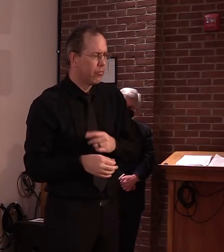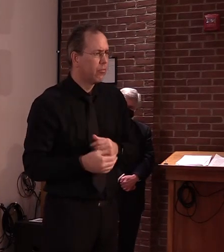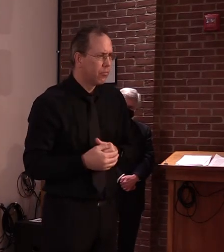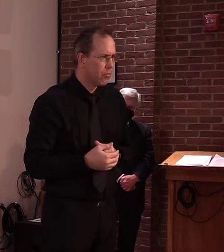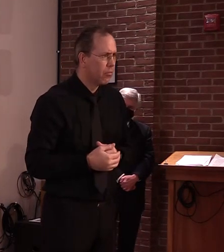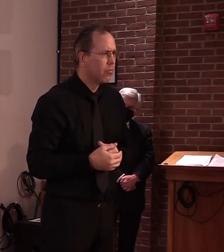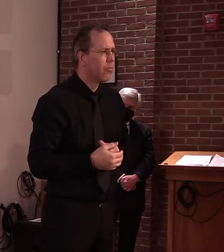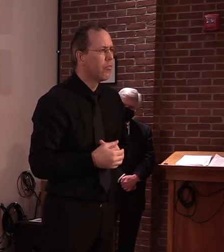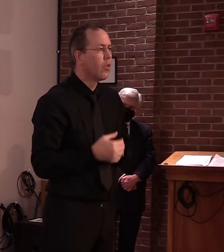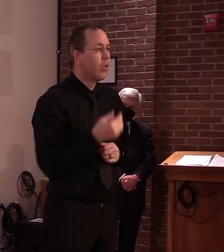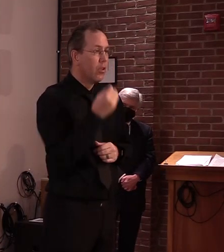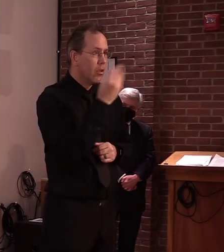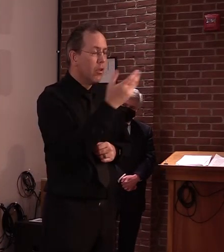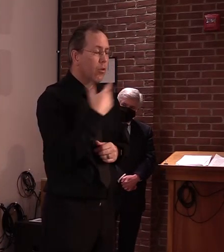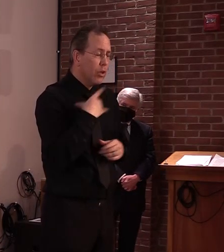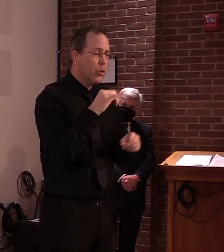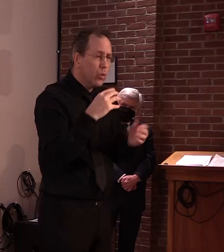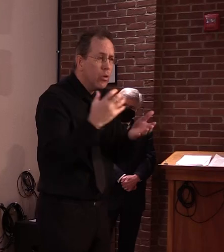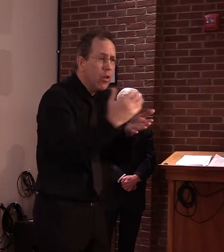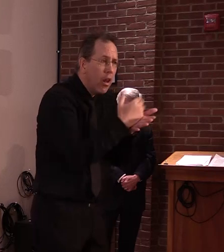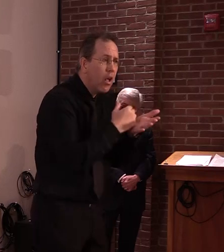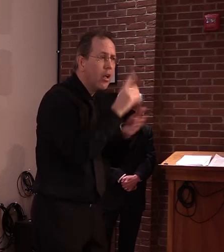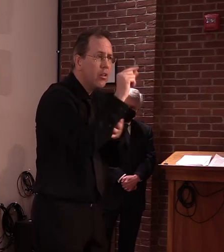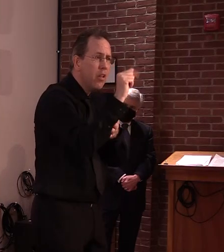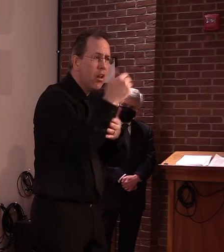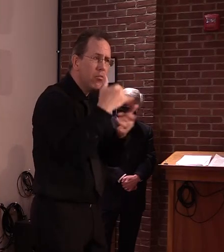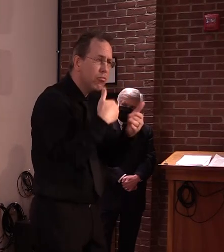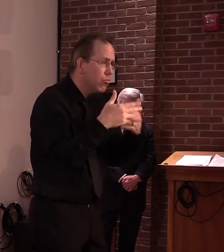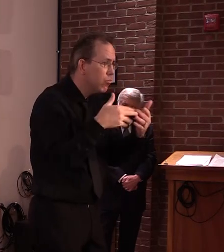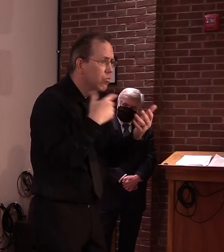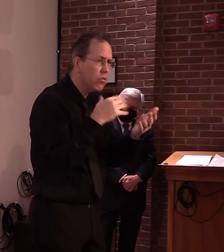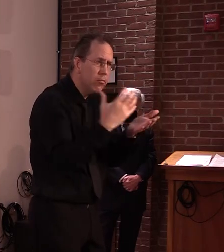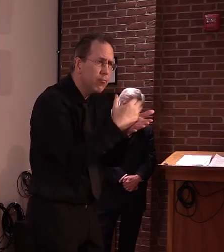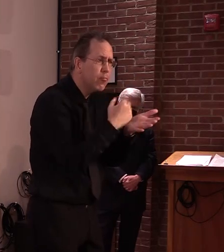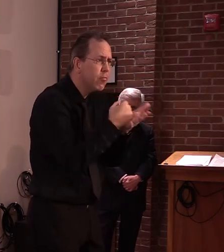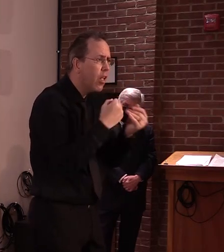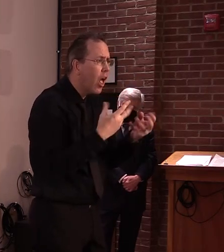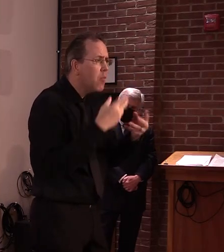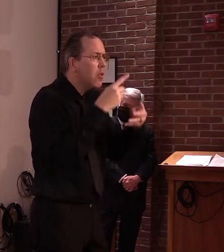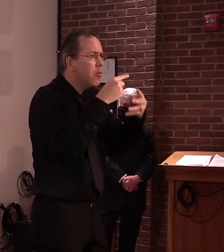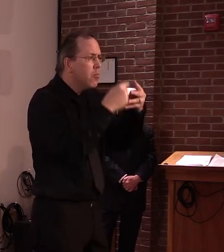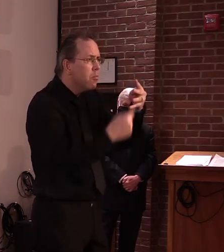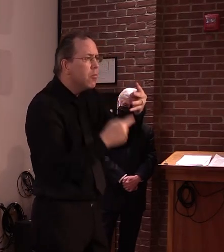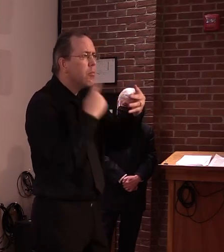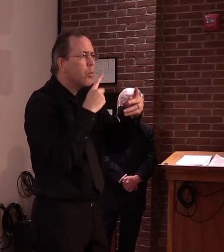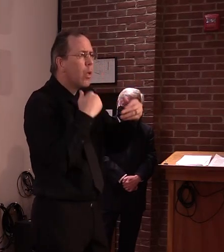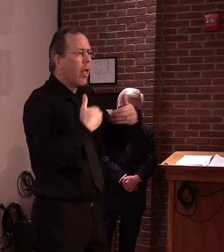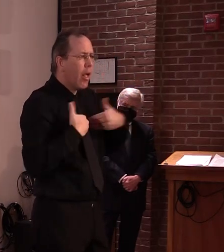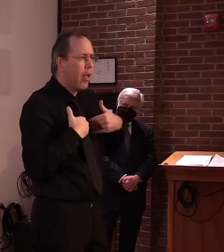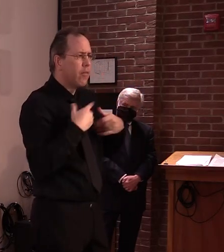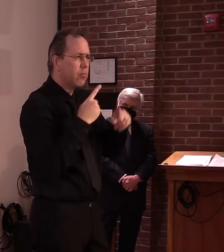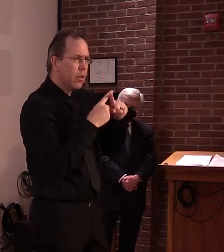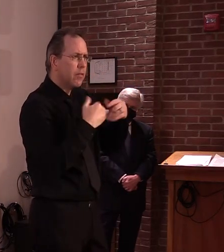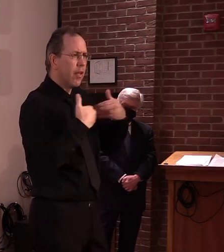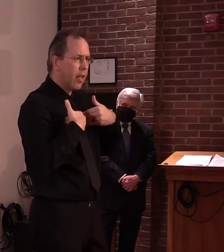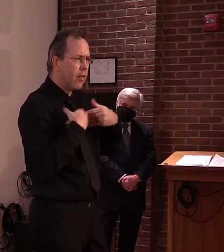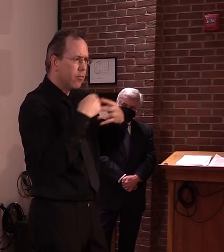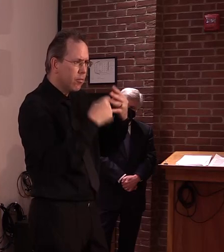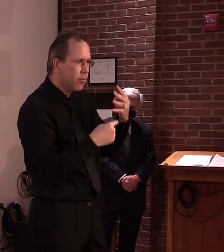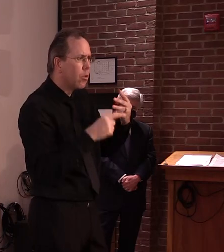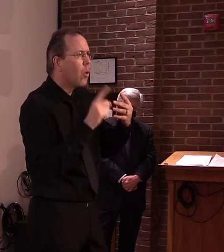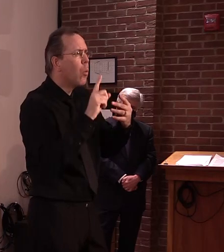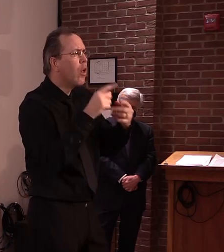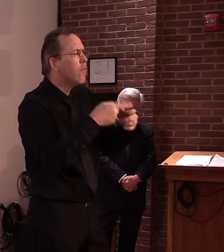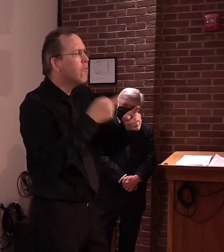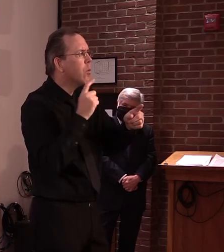are we do know the number of positive cases that are in Vermont, first of all. And we know the region at that point. And